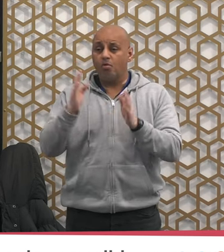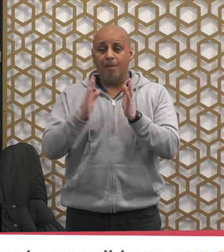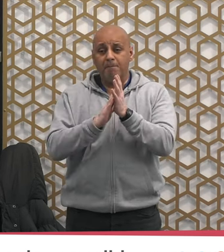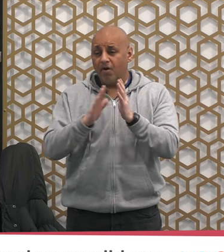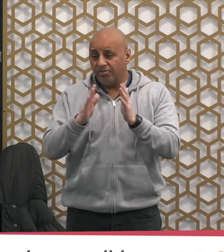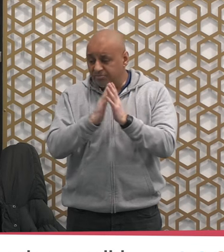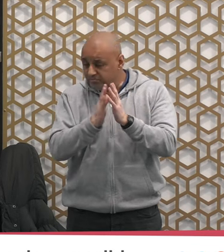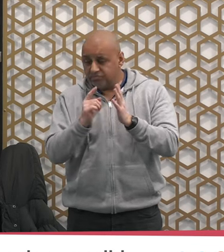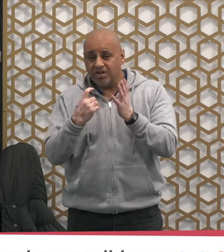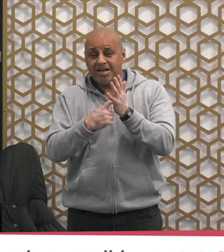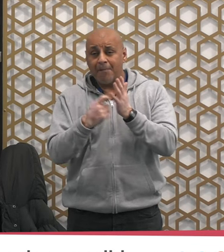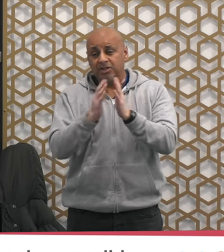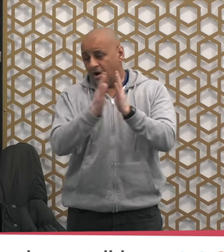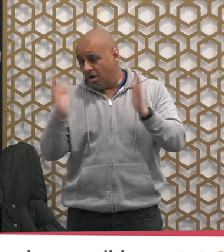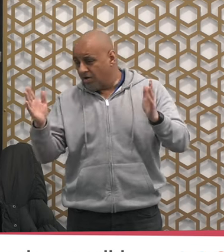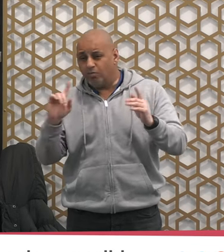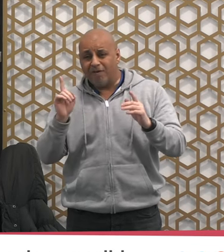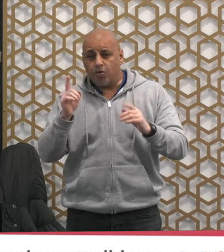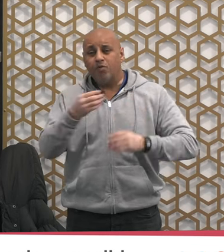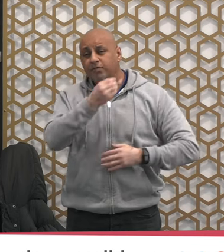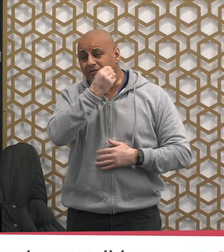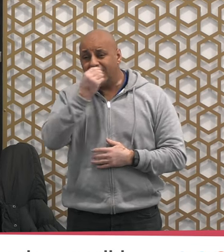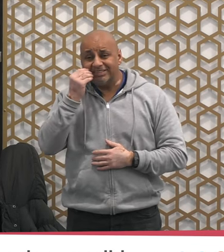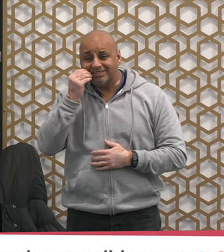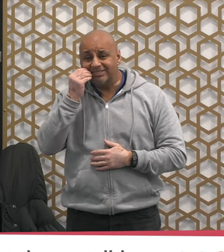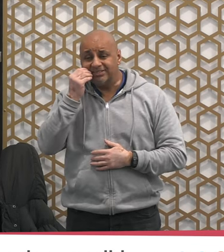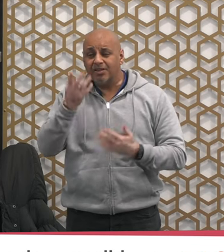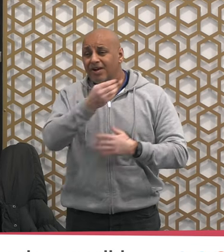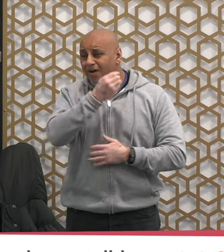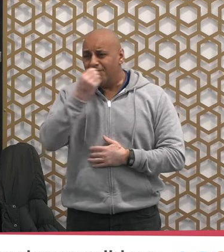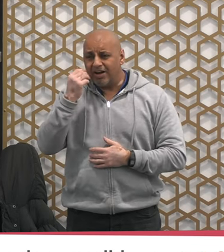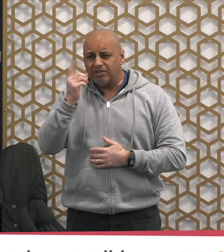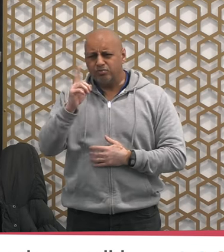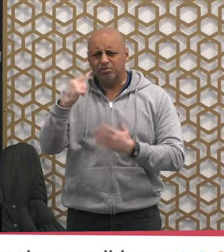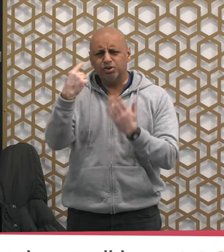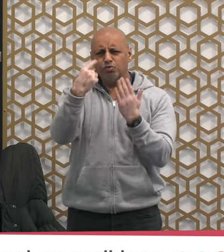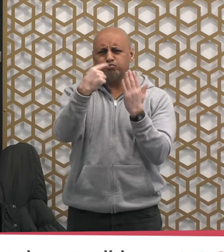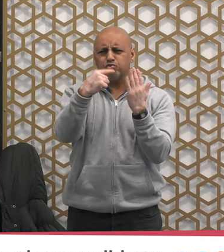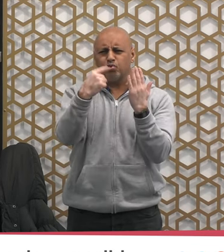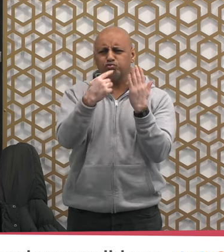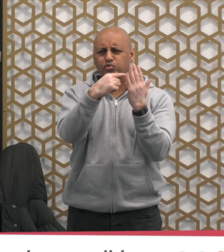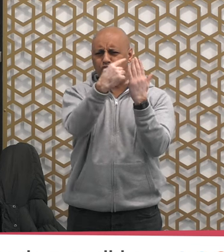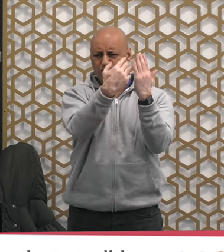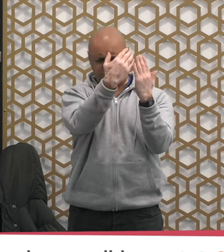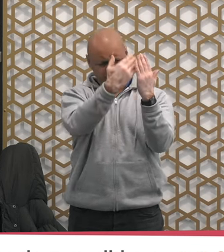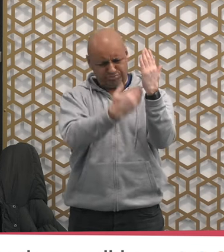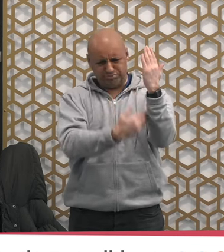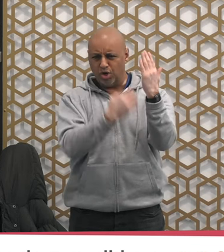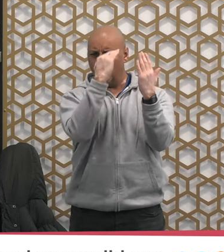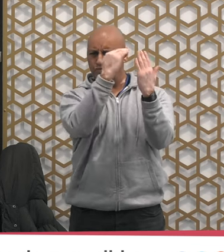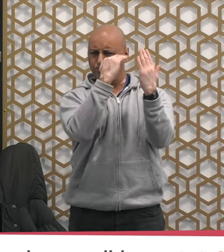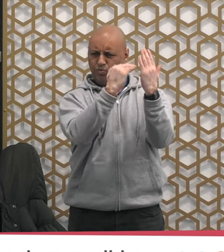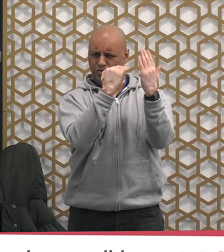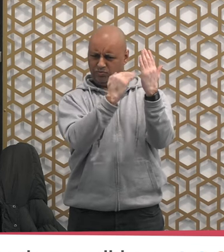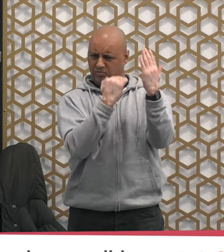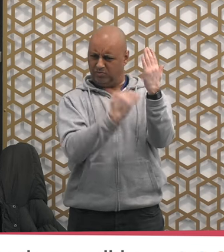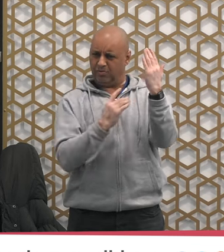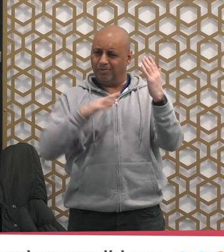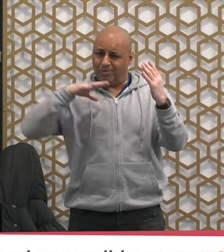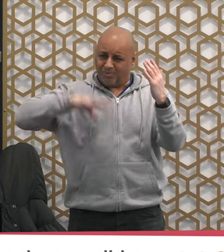obligation to learn the rulings of fasting before we enter into the month of Ramadan we need to know what breaks the